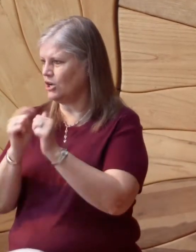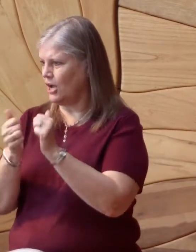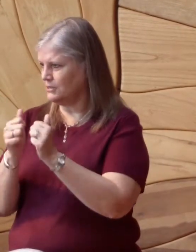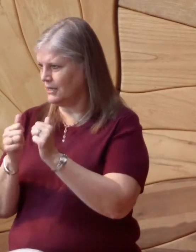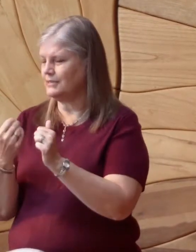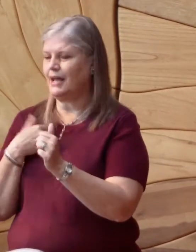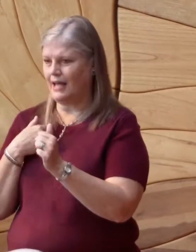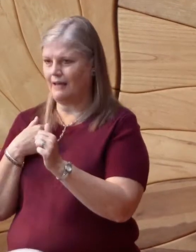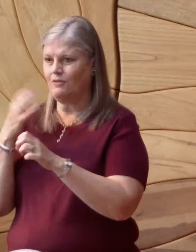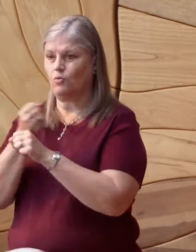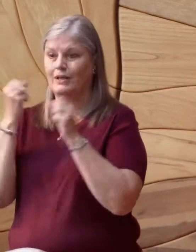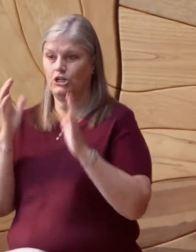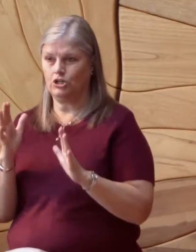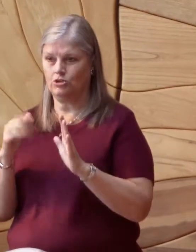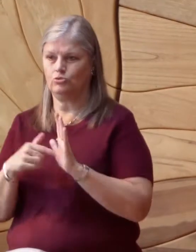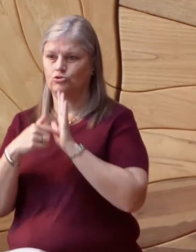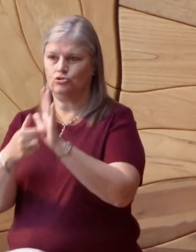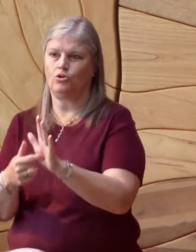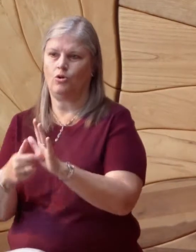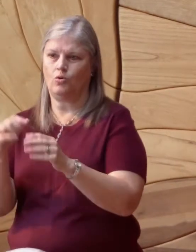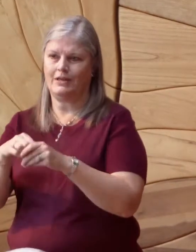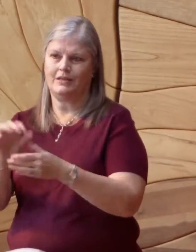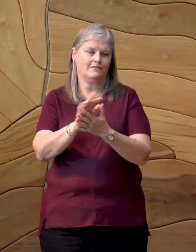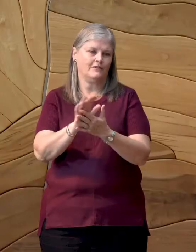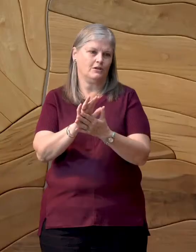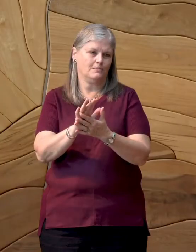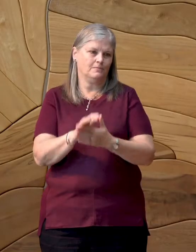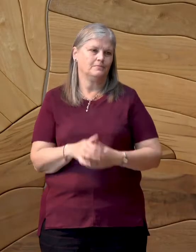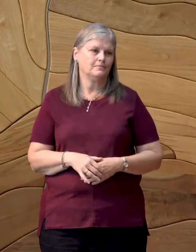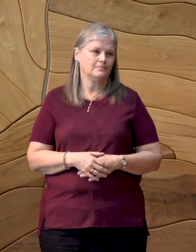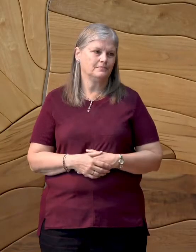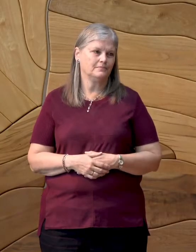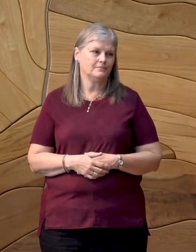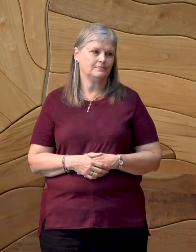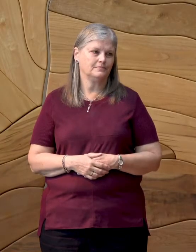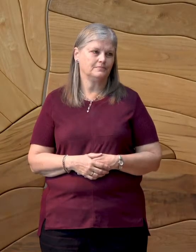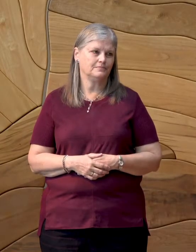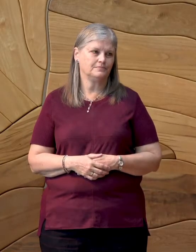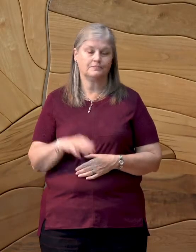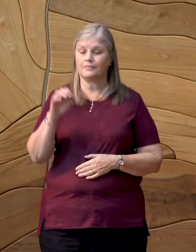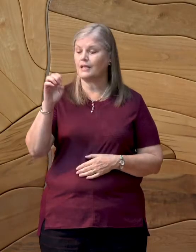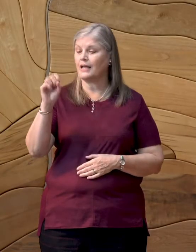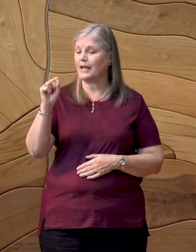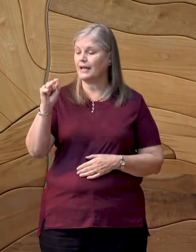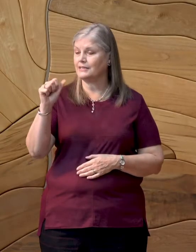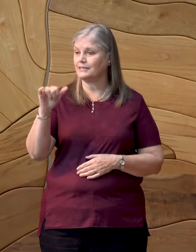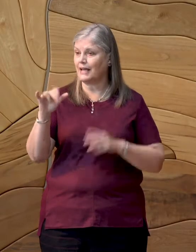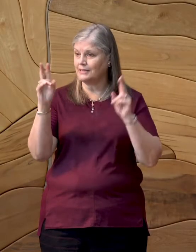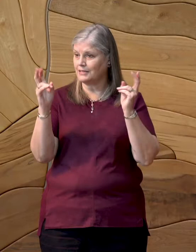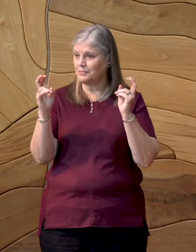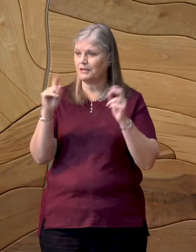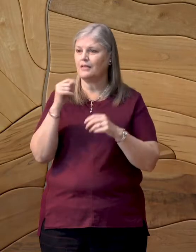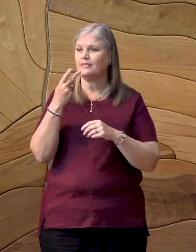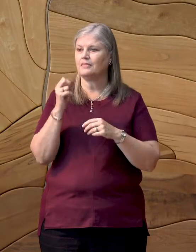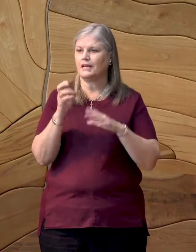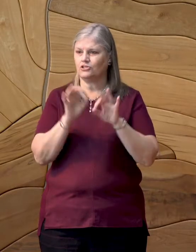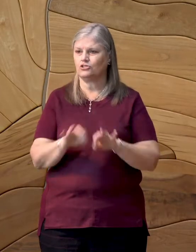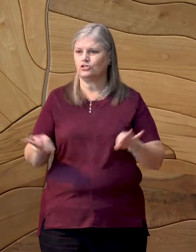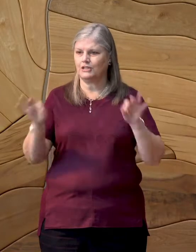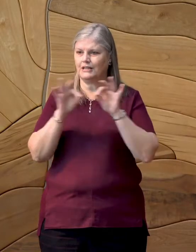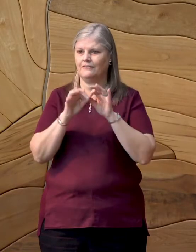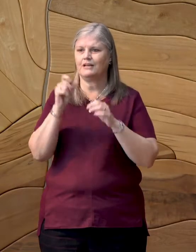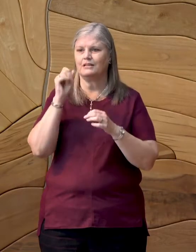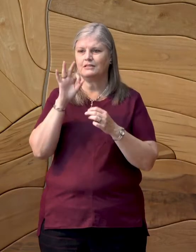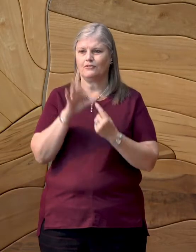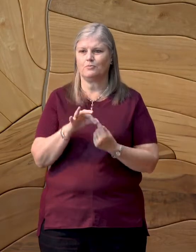the winners are featured in the unscripted film. The subject of the essay is, The Significance of a Particular